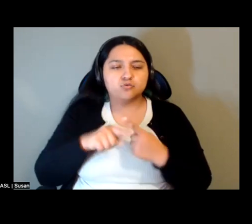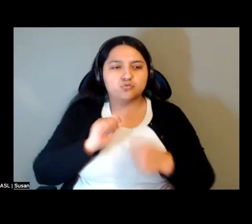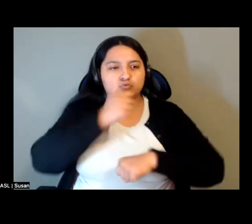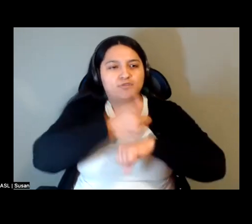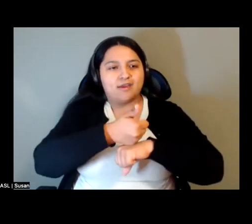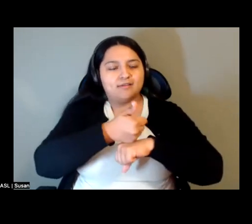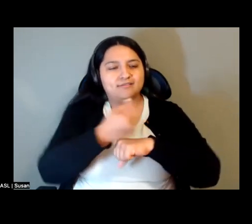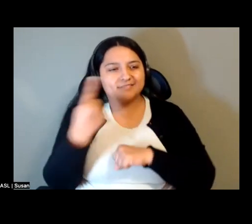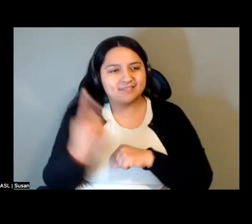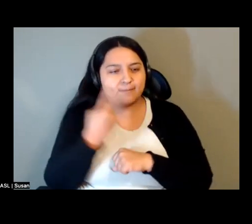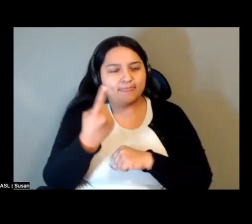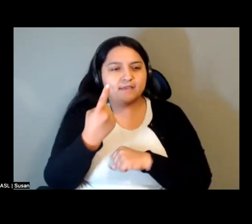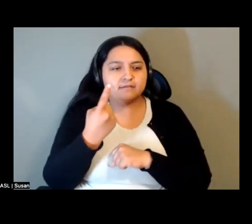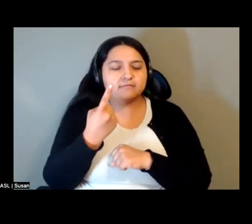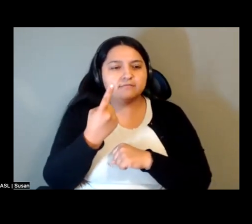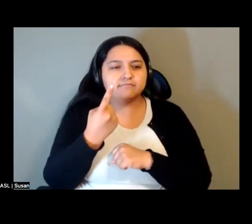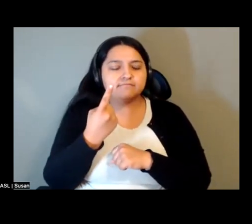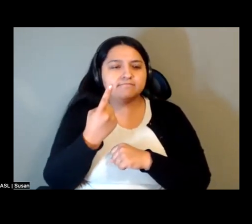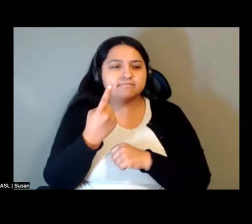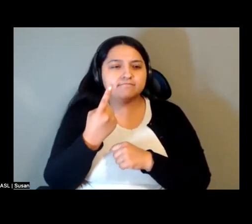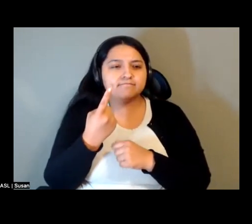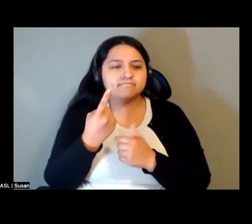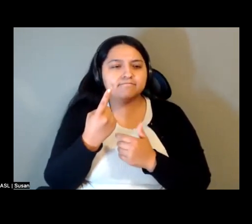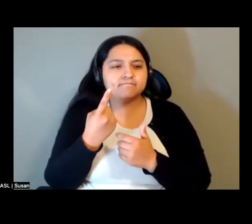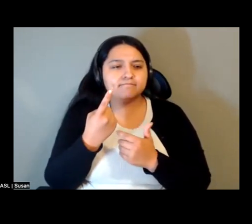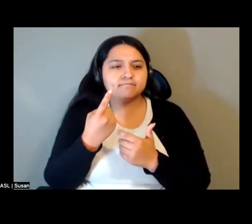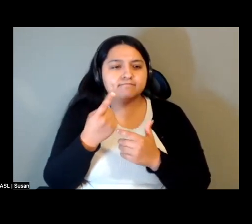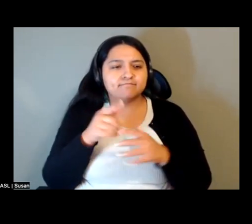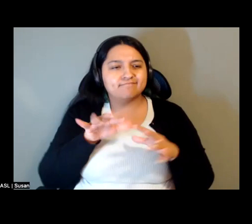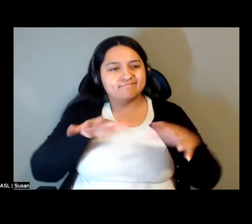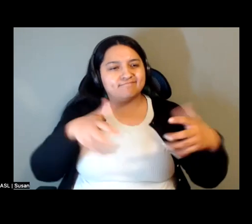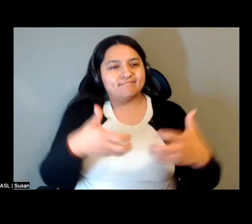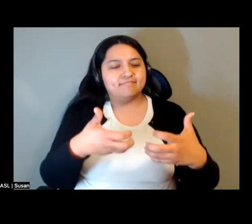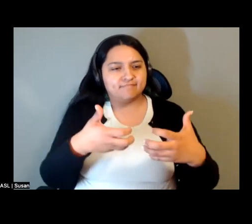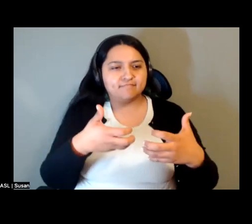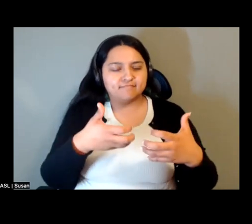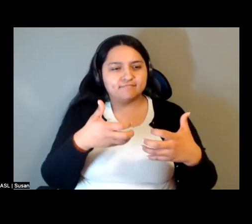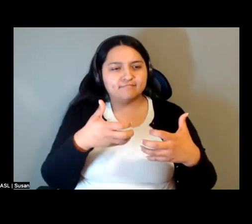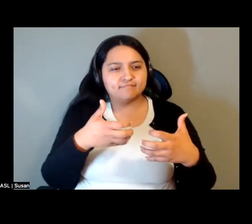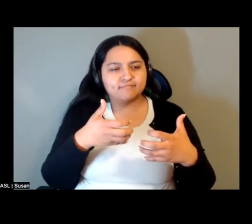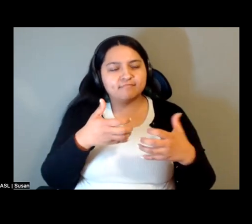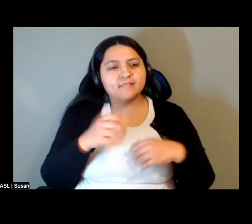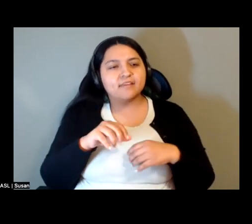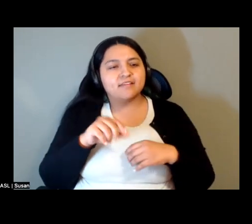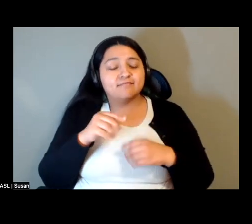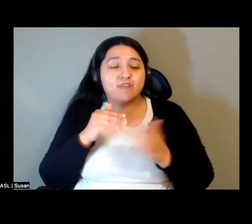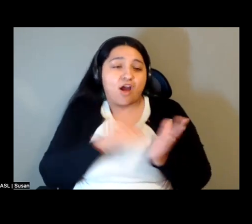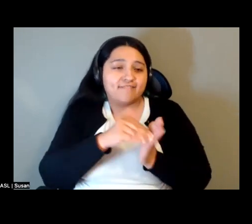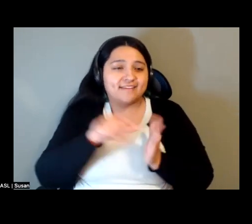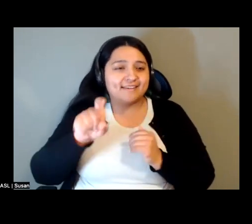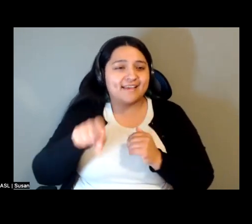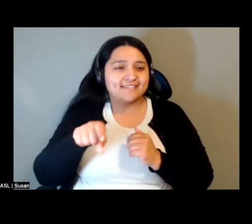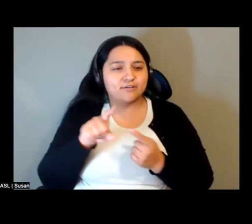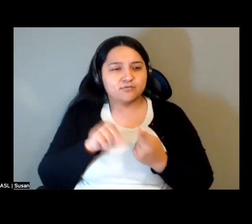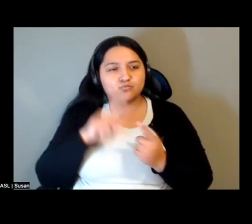to include sometimes more fleeting assemblies of force, and of are often necessary in order to recognize how